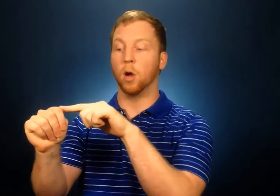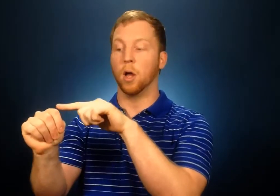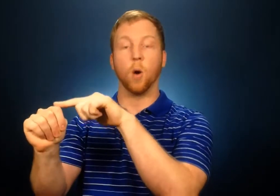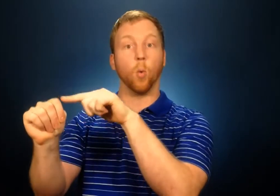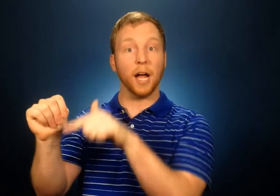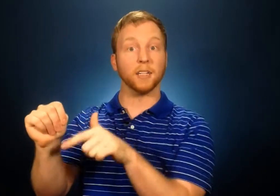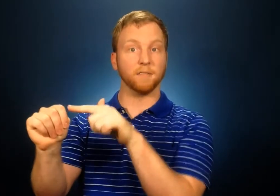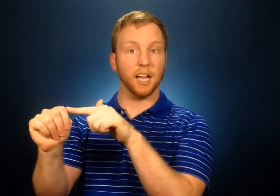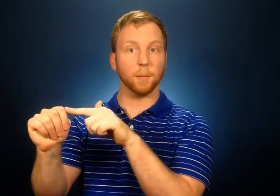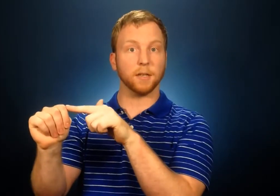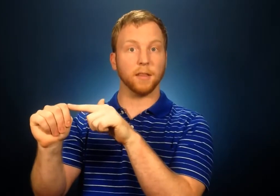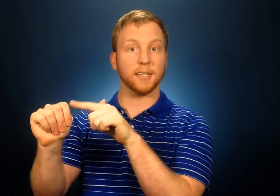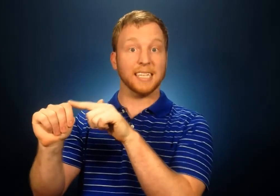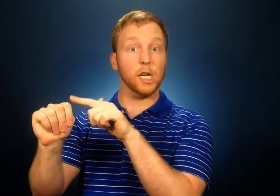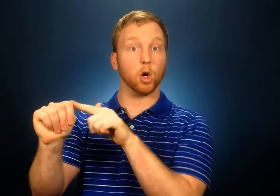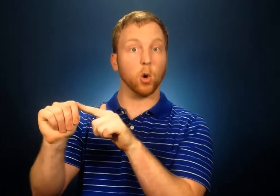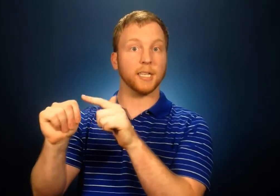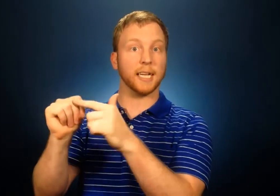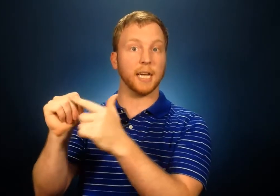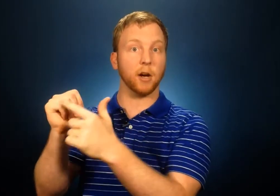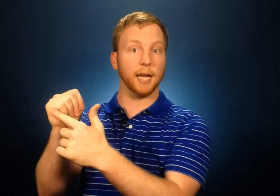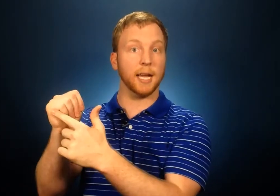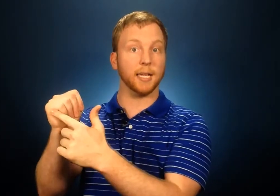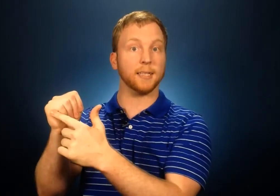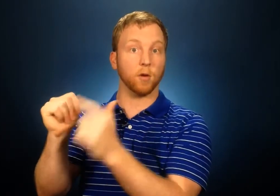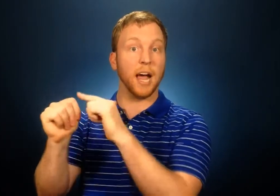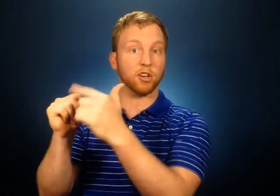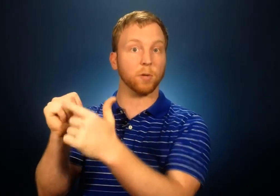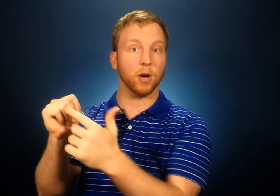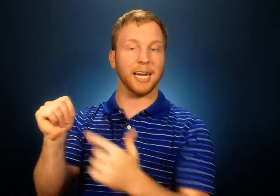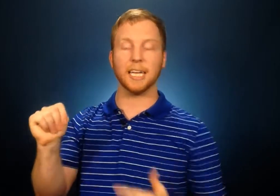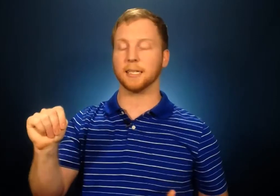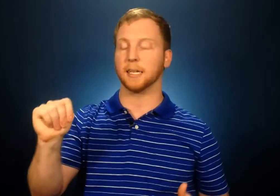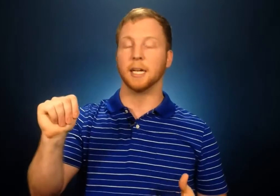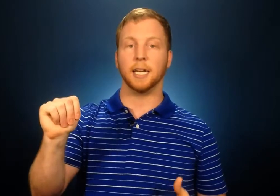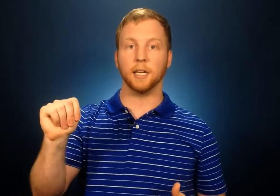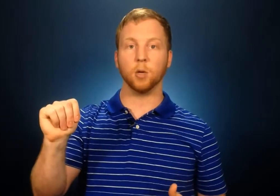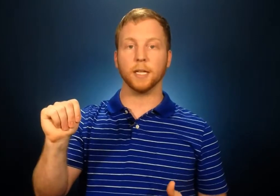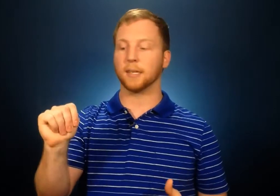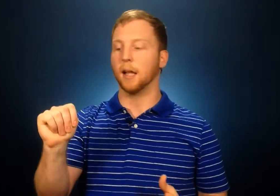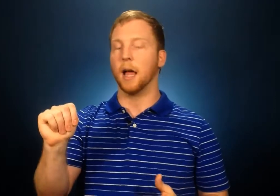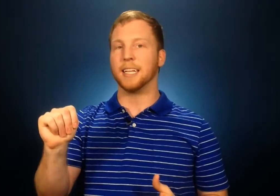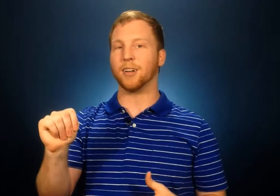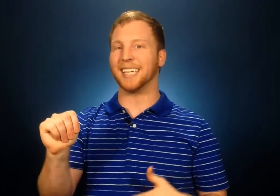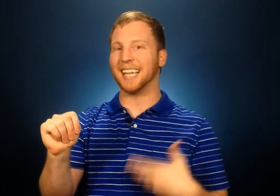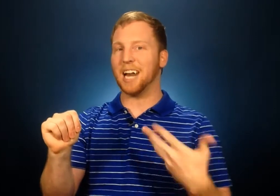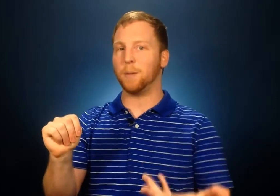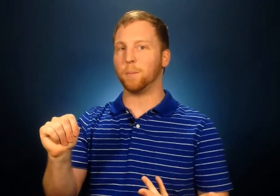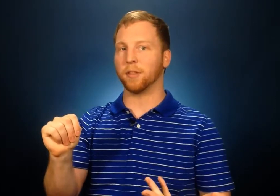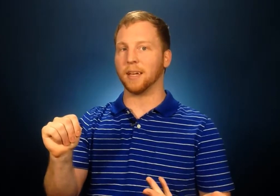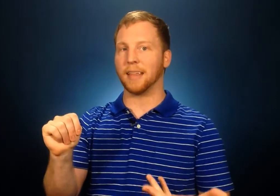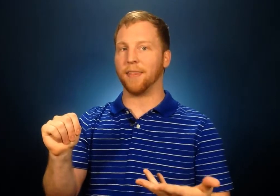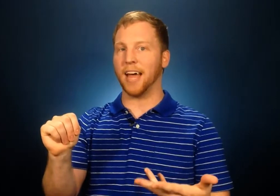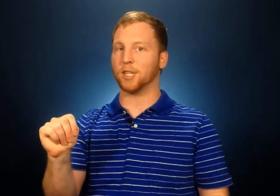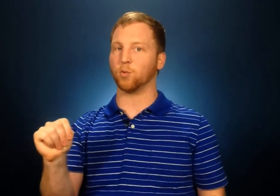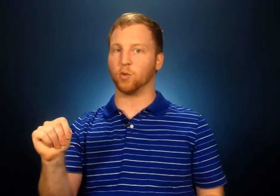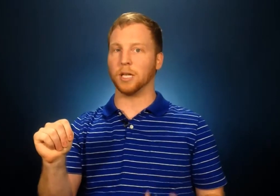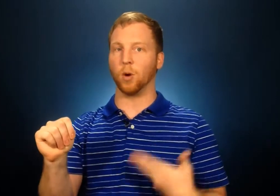well developed this neocortex area is the rational brain is in humans. Now see a lot of people think that that's really where